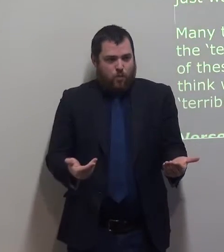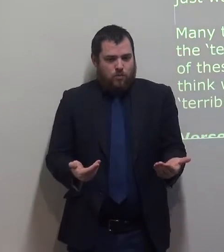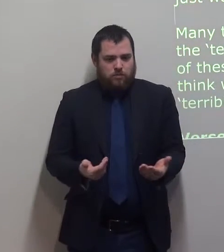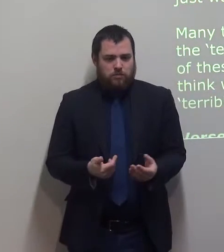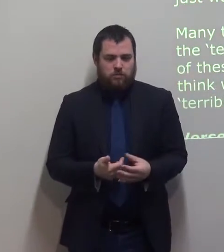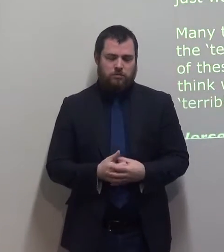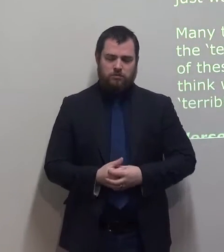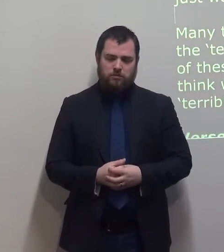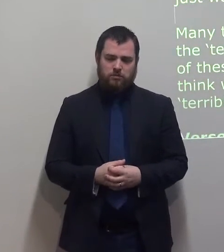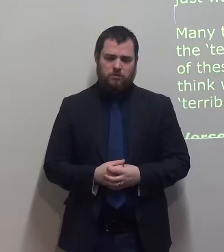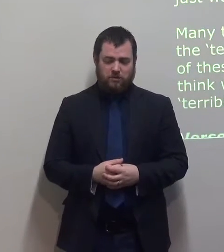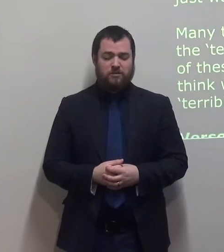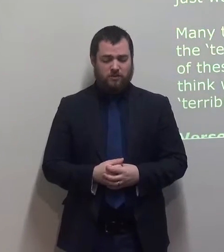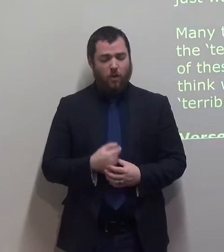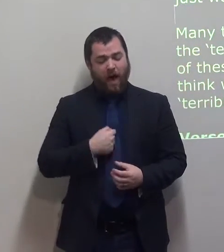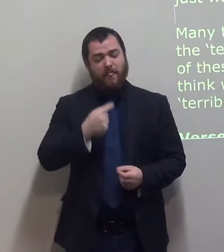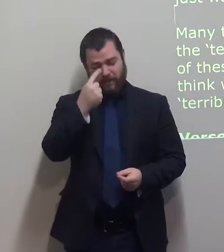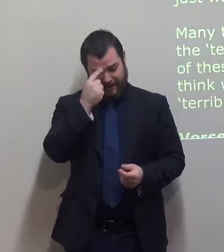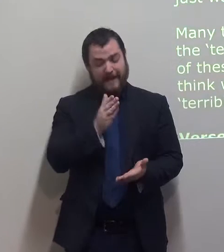I think they're definitely living in terrible times.